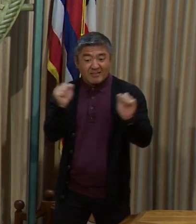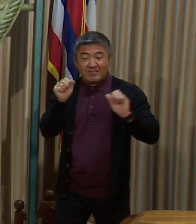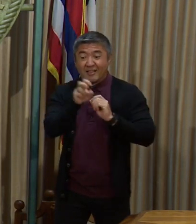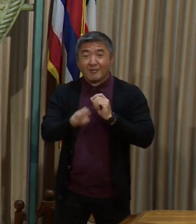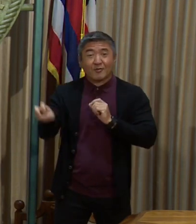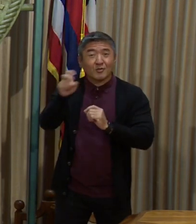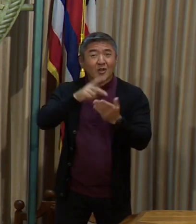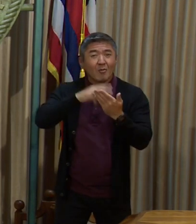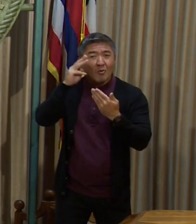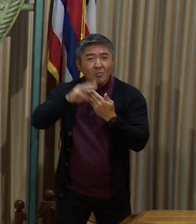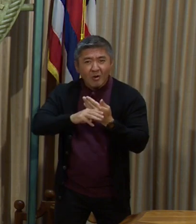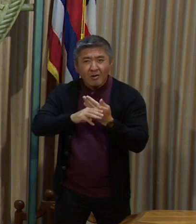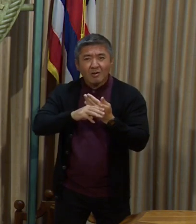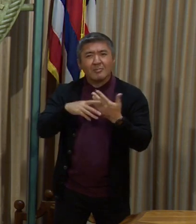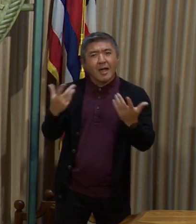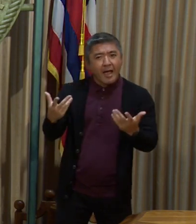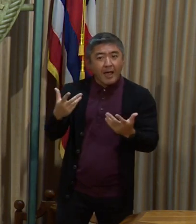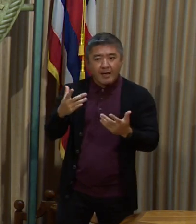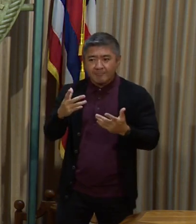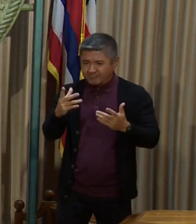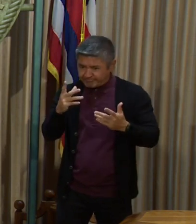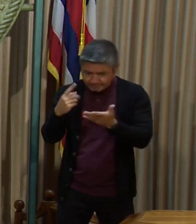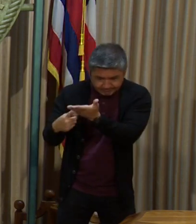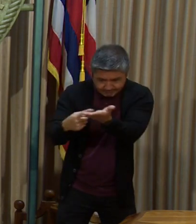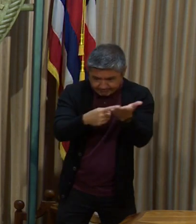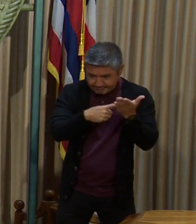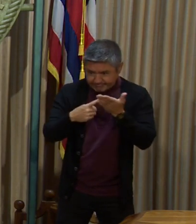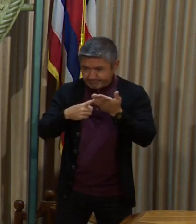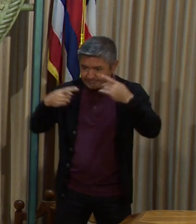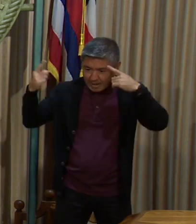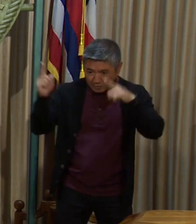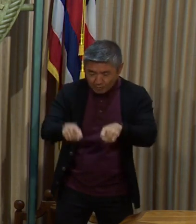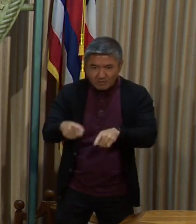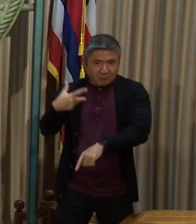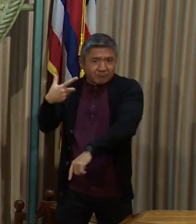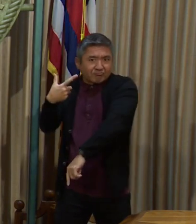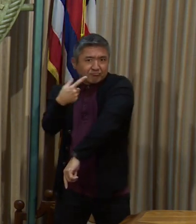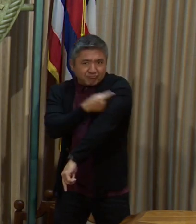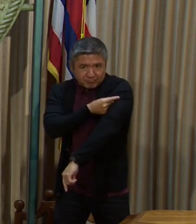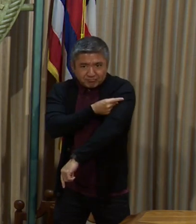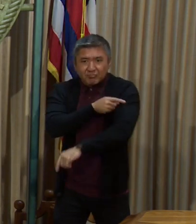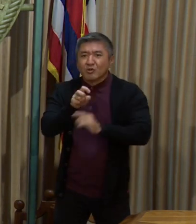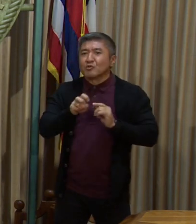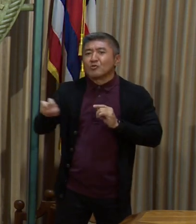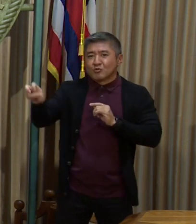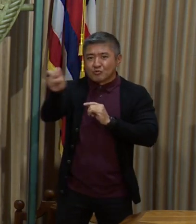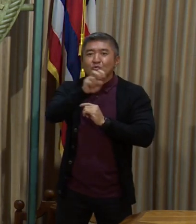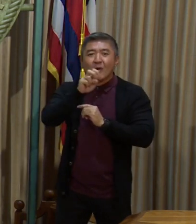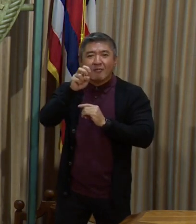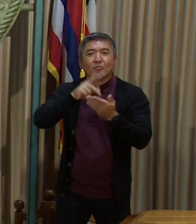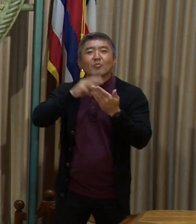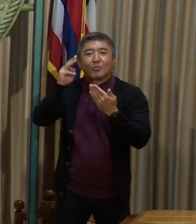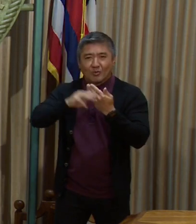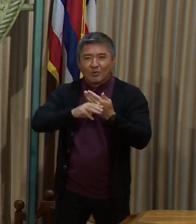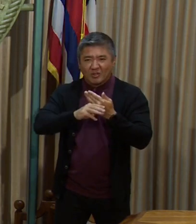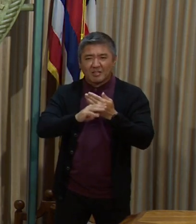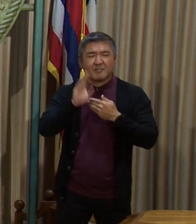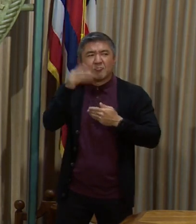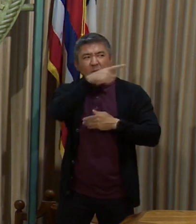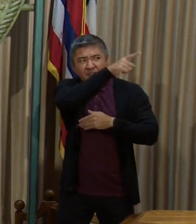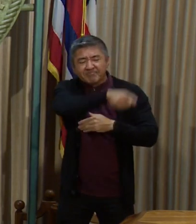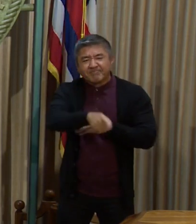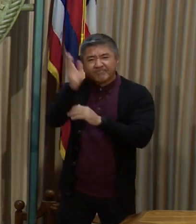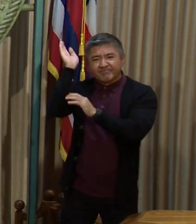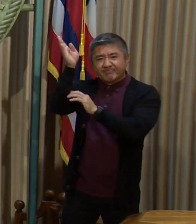this vaccination exception. Each of them will be speaking this afternoon, as well as the county mayors.